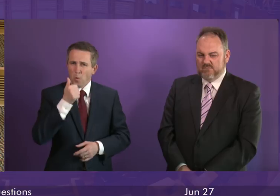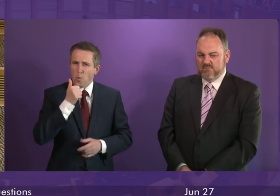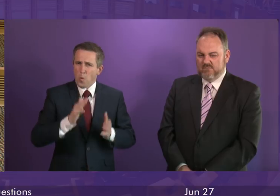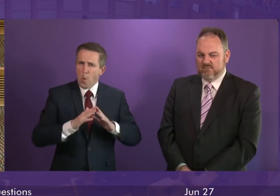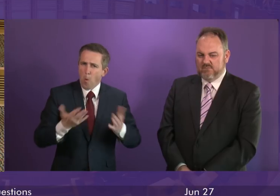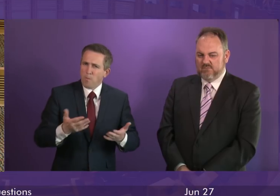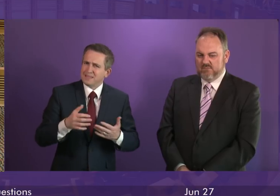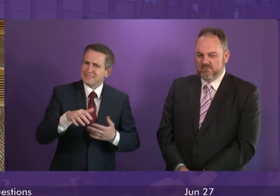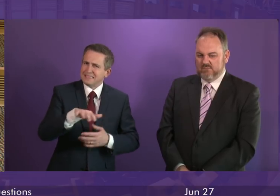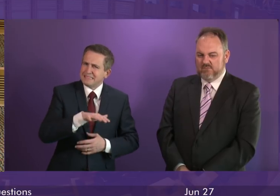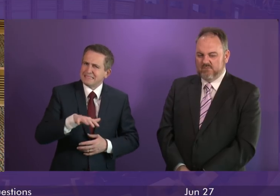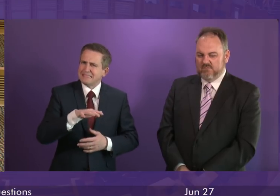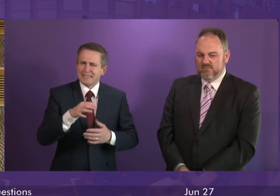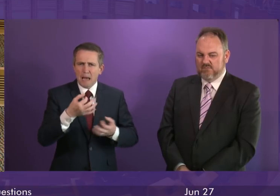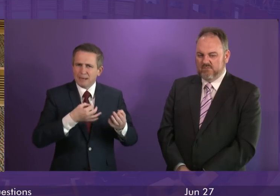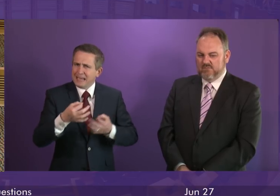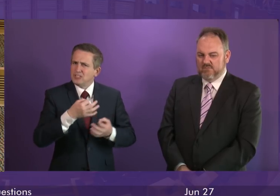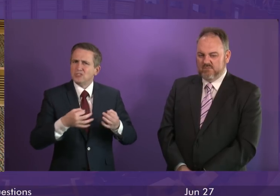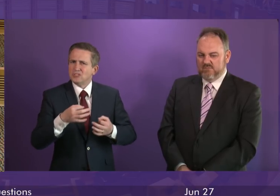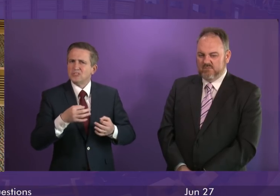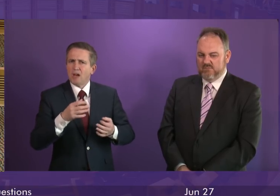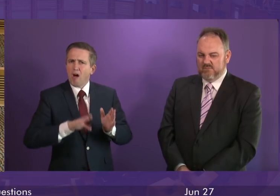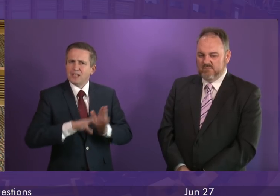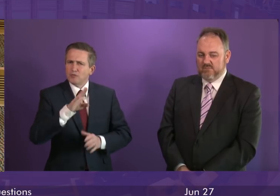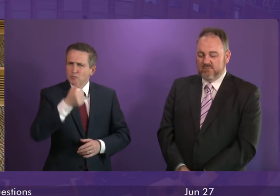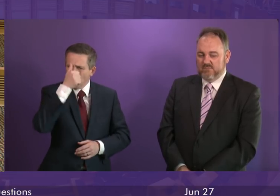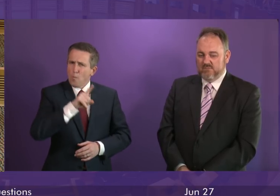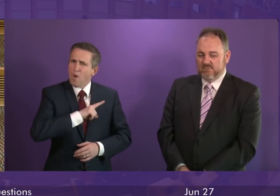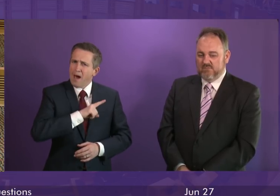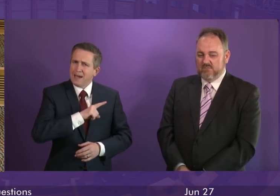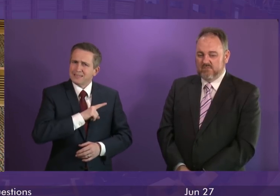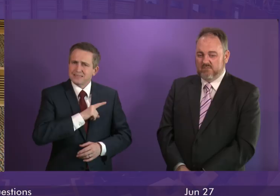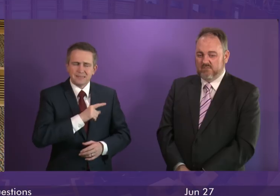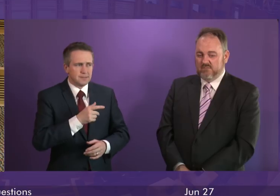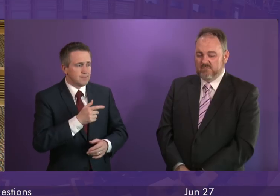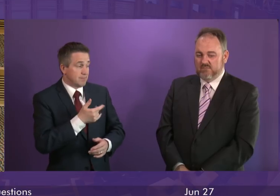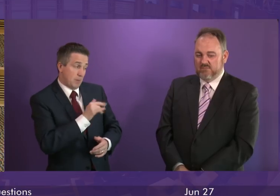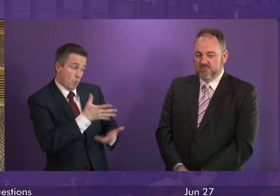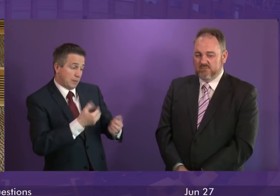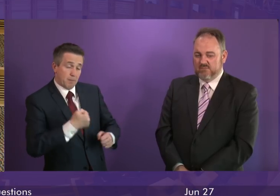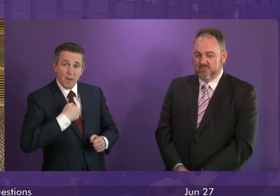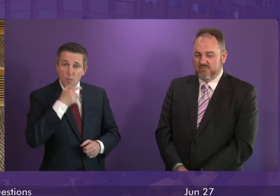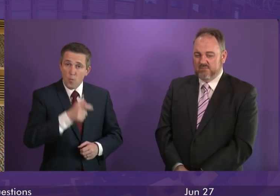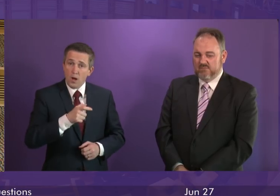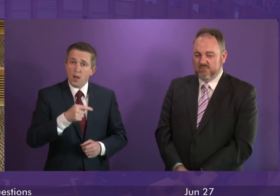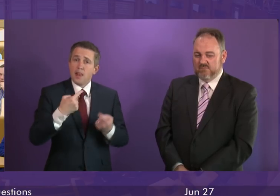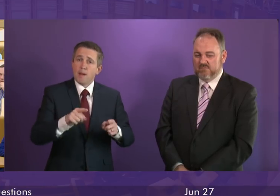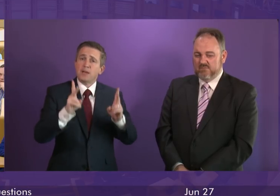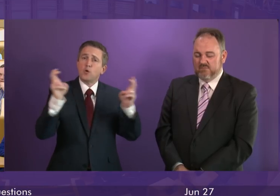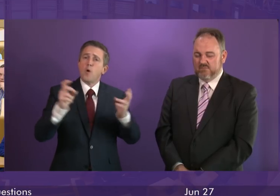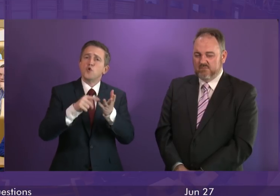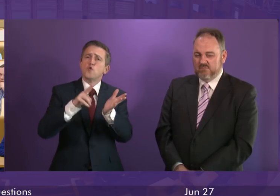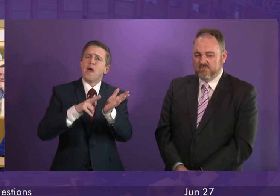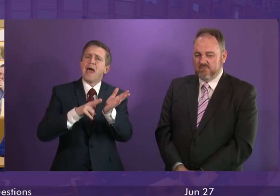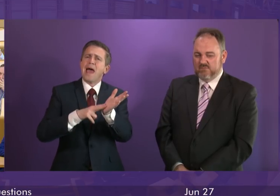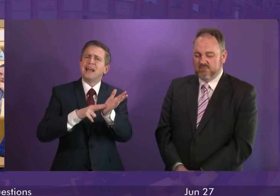knows why homelessness applications are increasing. The member may not want to take my word for it so I'm going to quote the UN Special